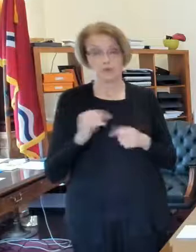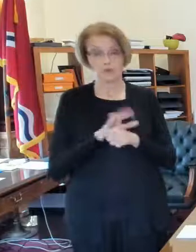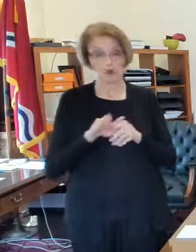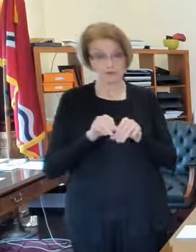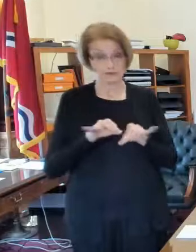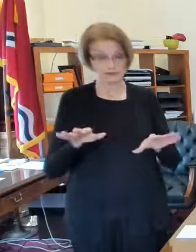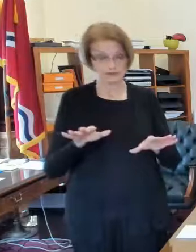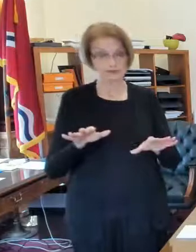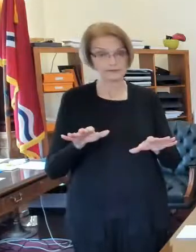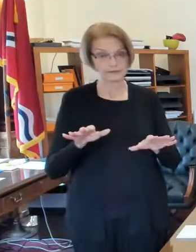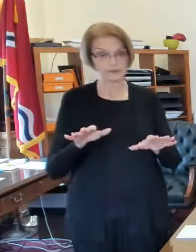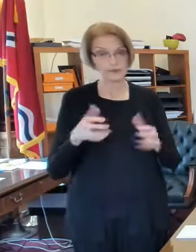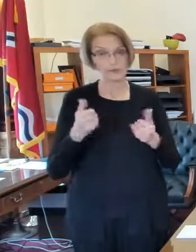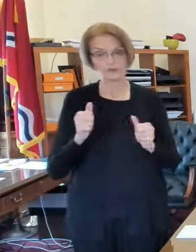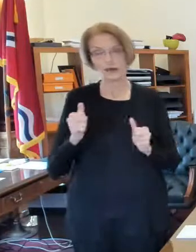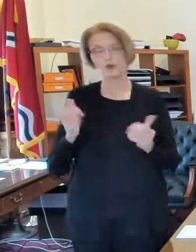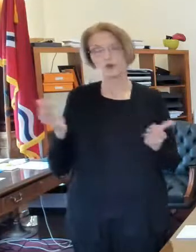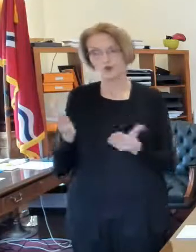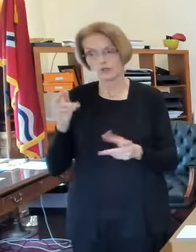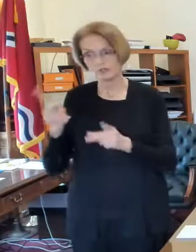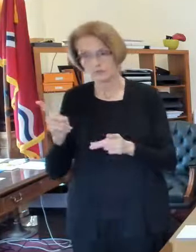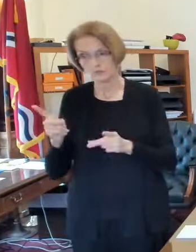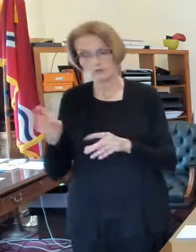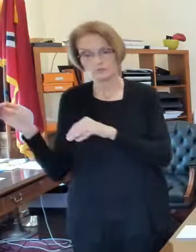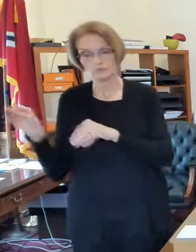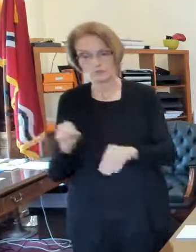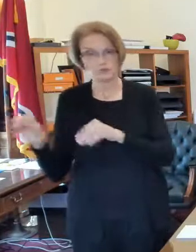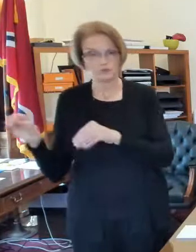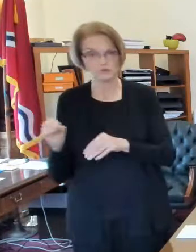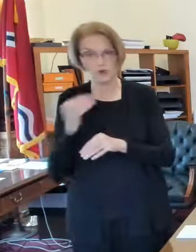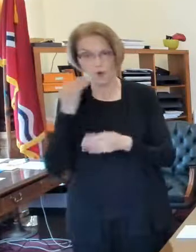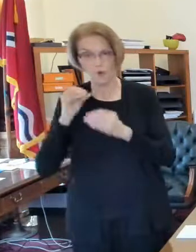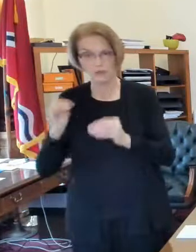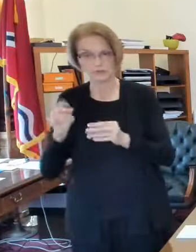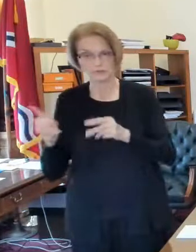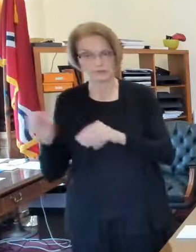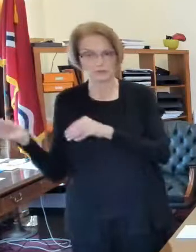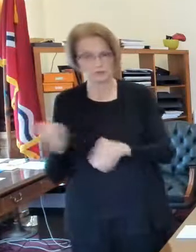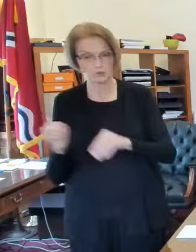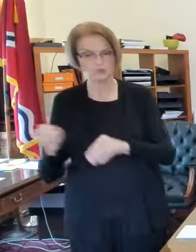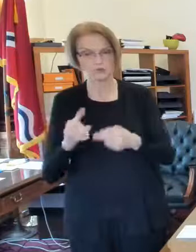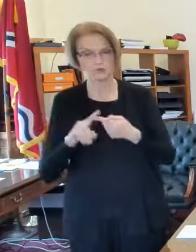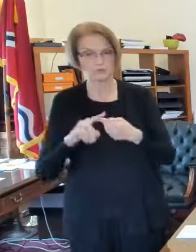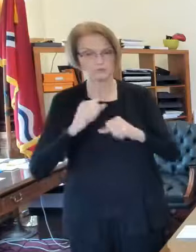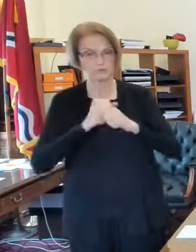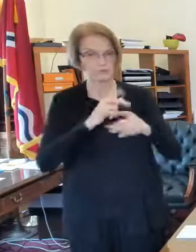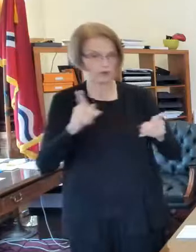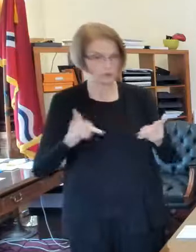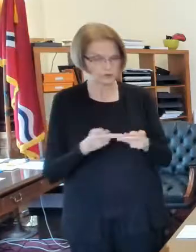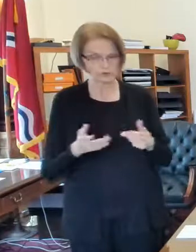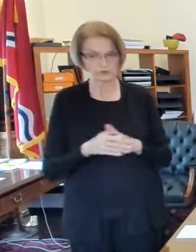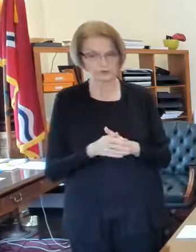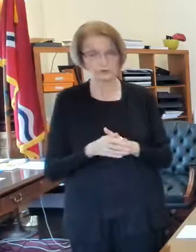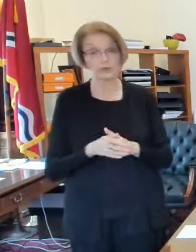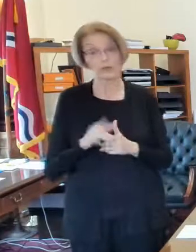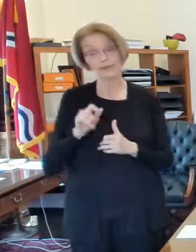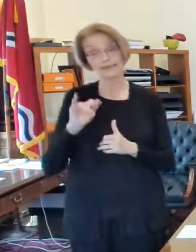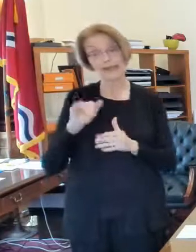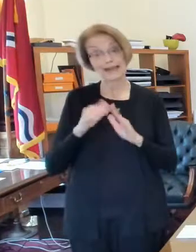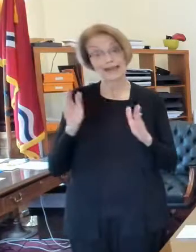are trying to get everyone to go into shelter uh and these tiny houses which you know of course are individual